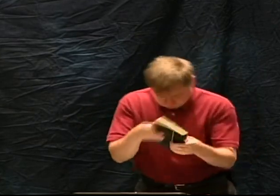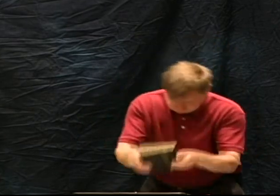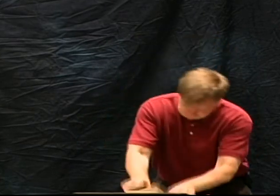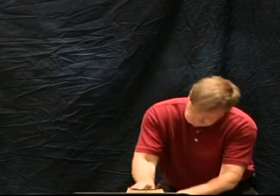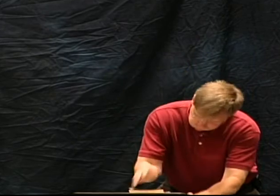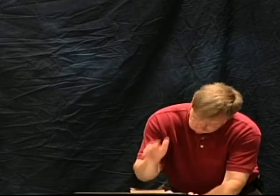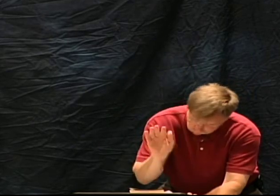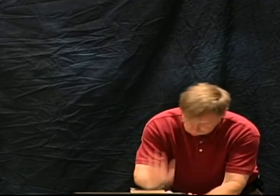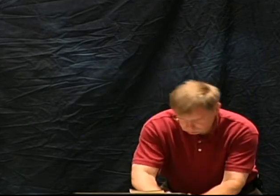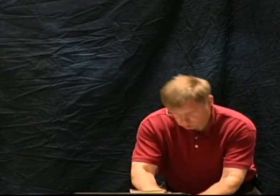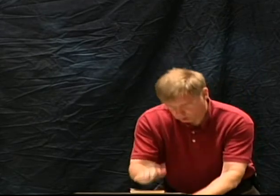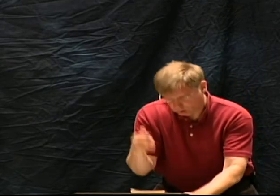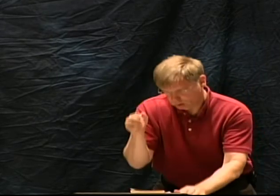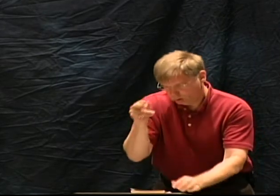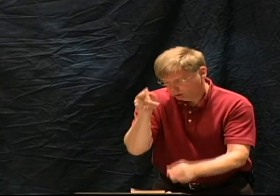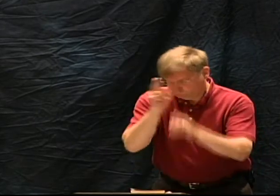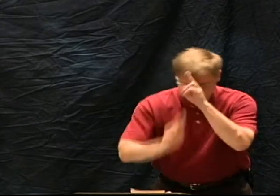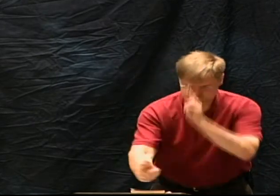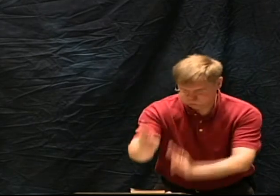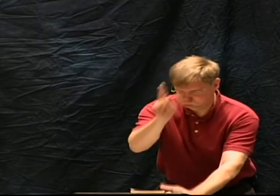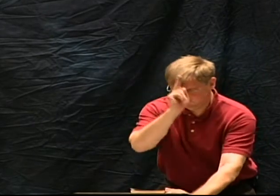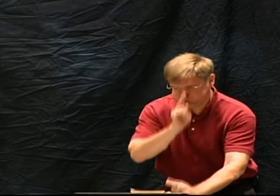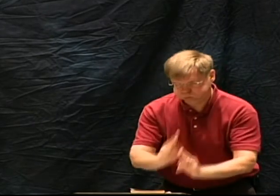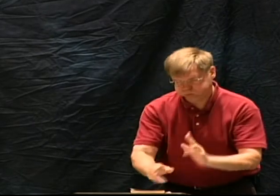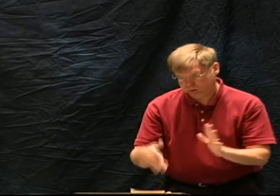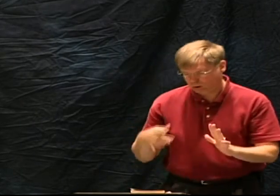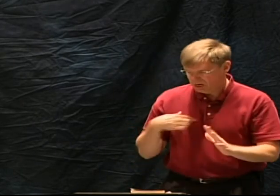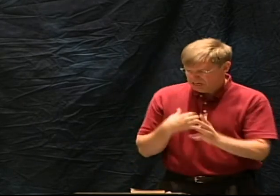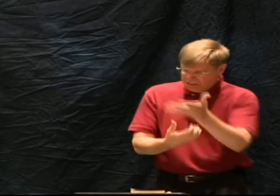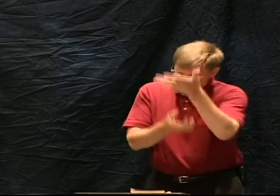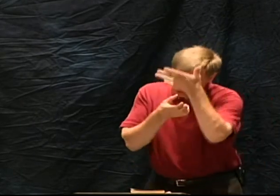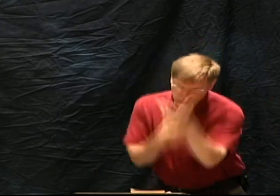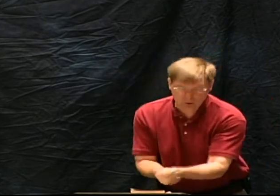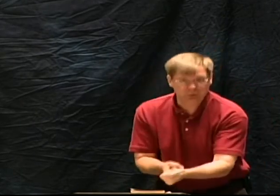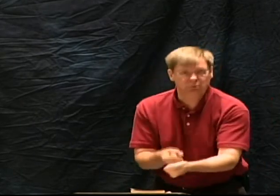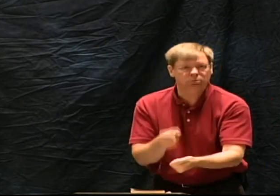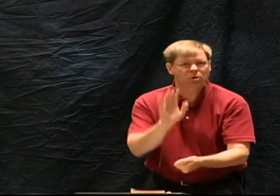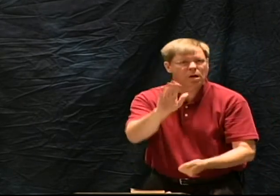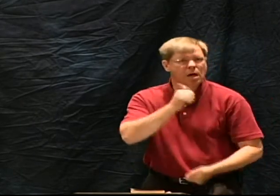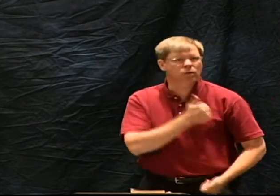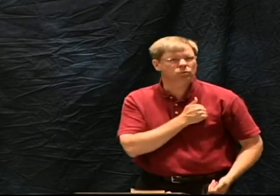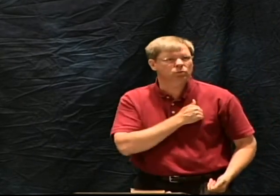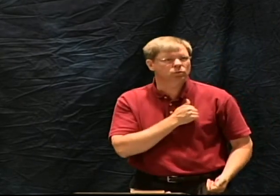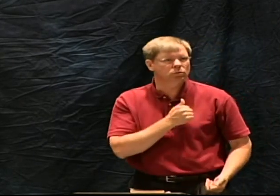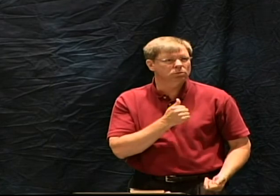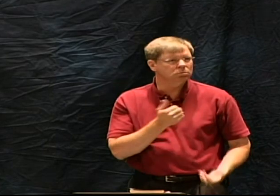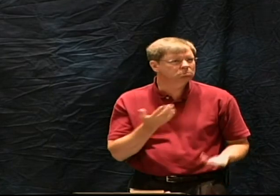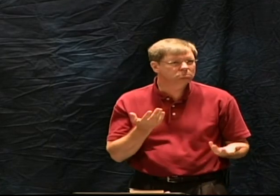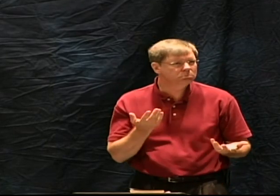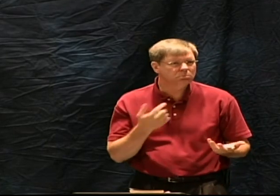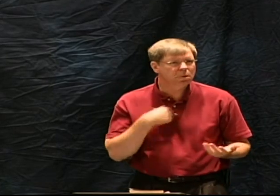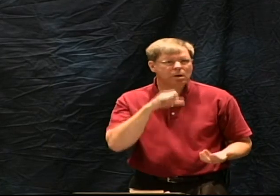Is it a casual, uncaring view? Or do you honor and trust